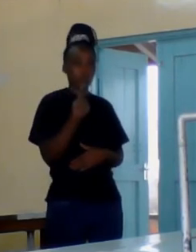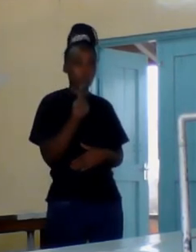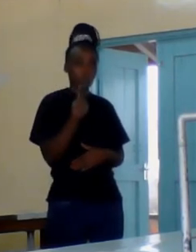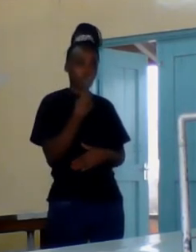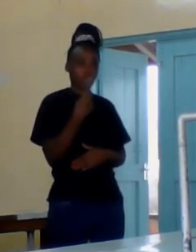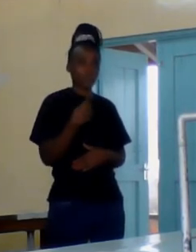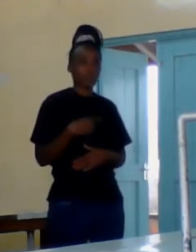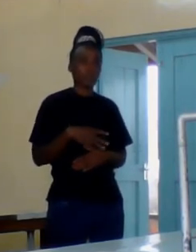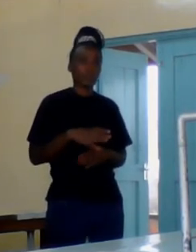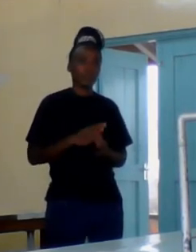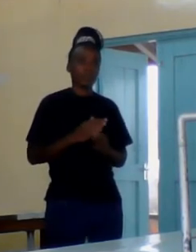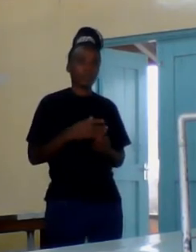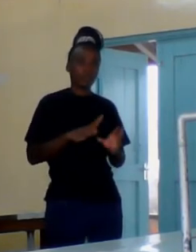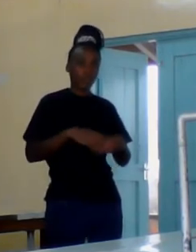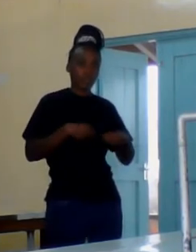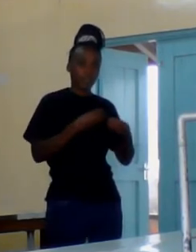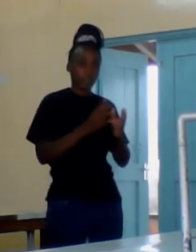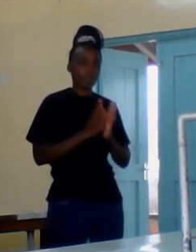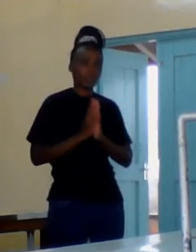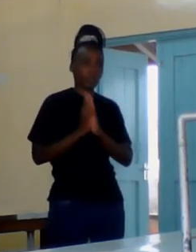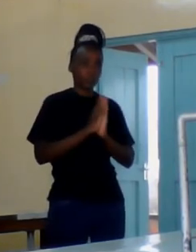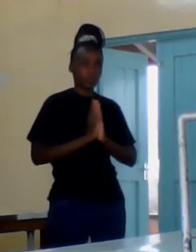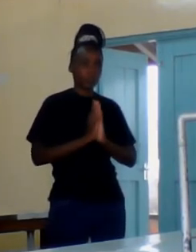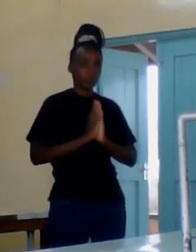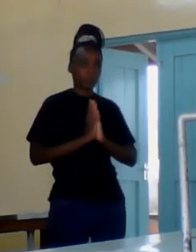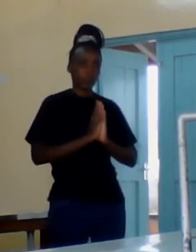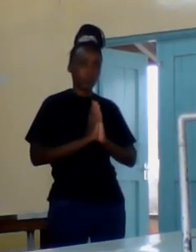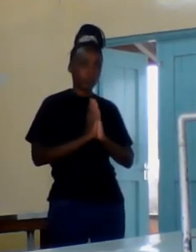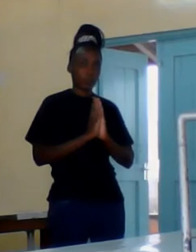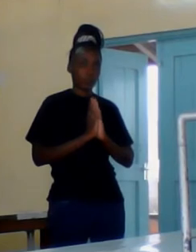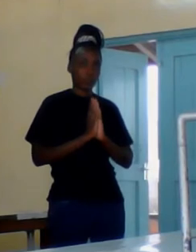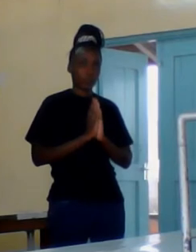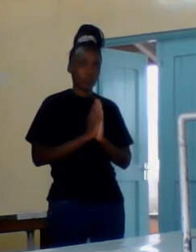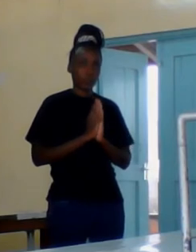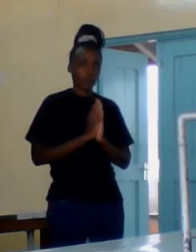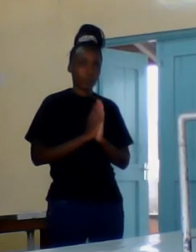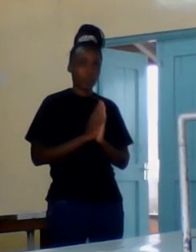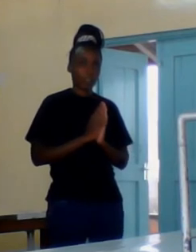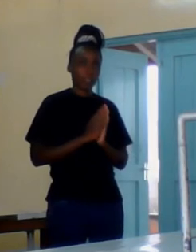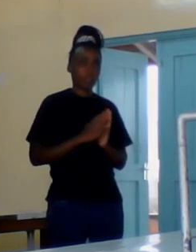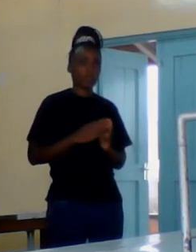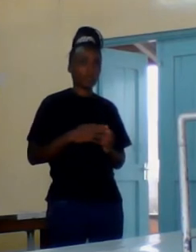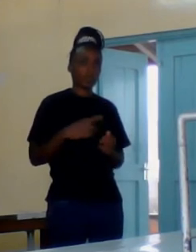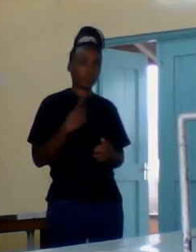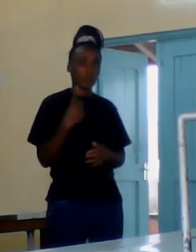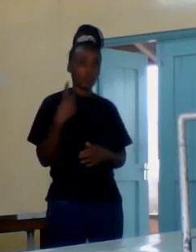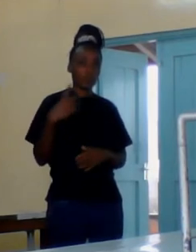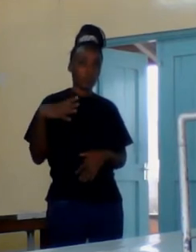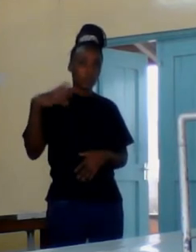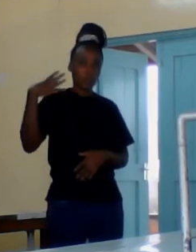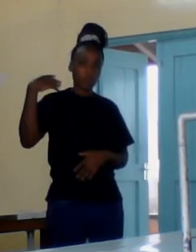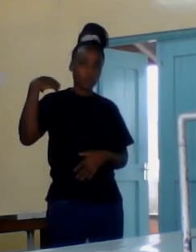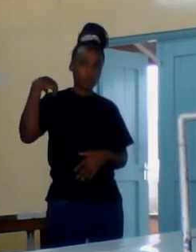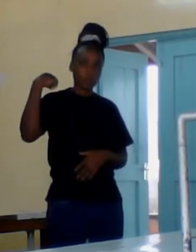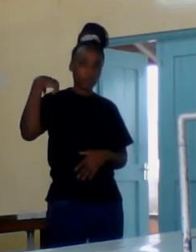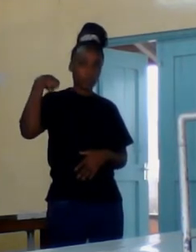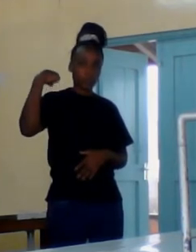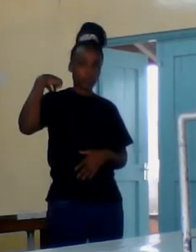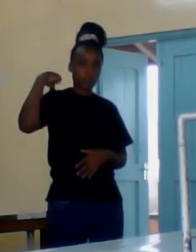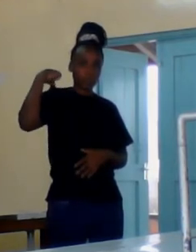and she told us anyone to volunteer so that she could voice as